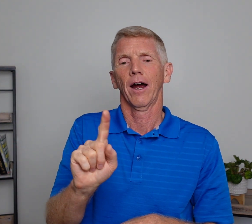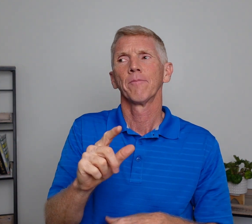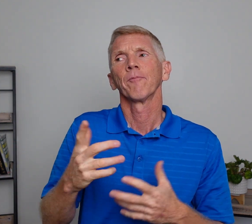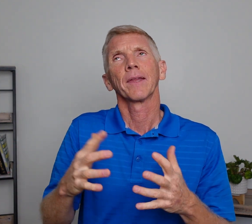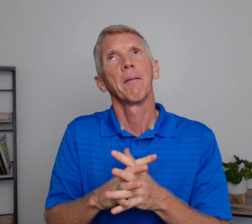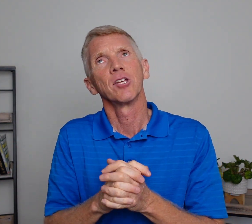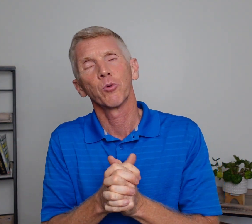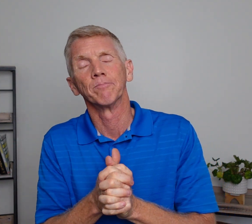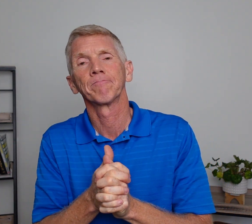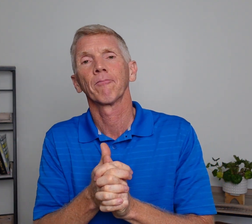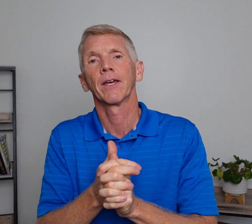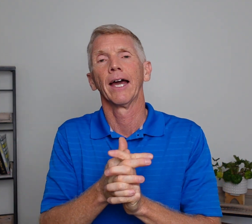All right? How about this one? Okay?